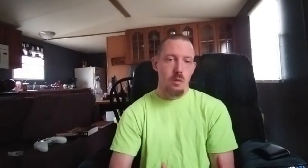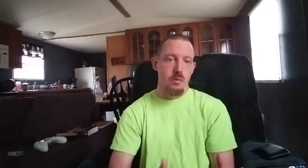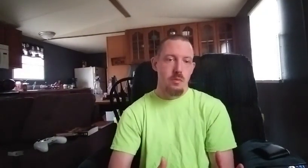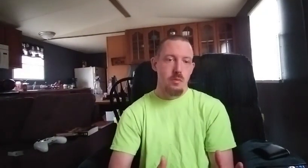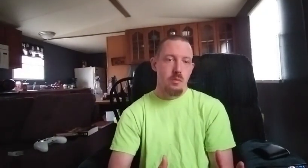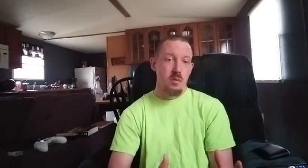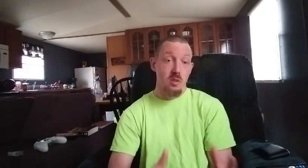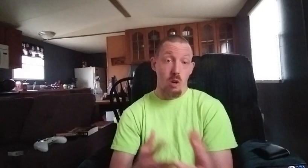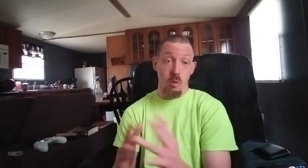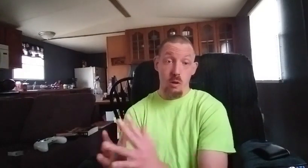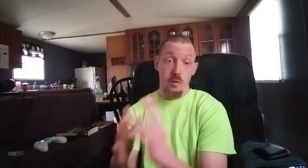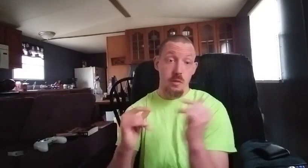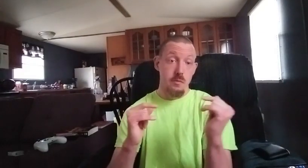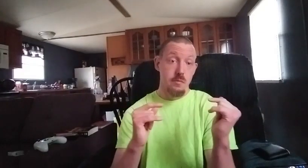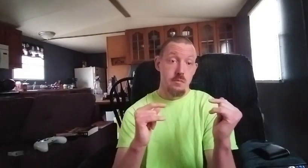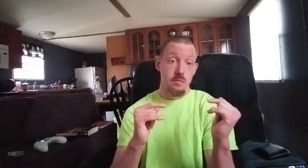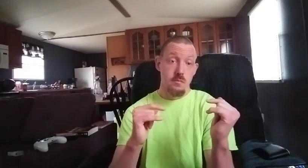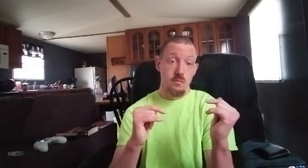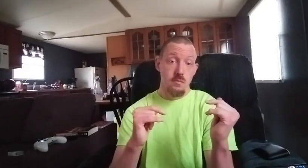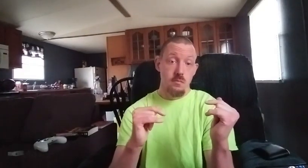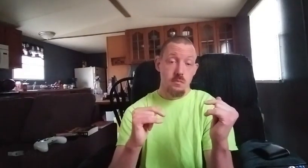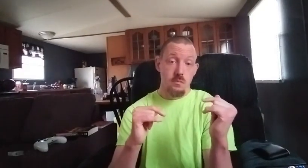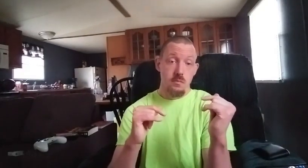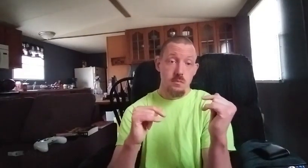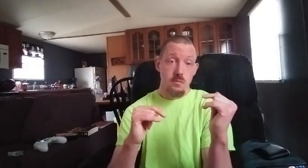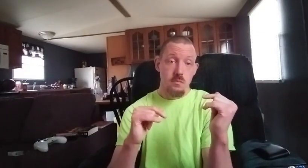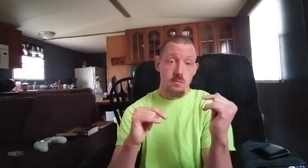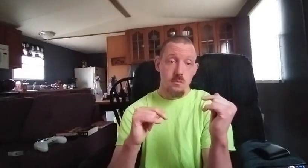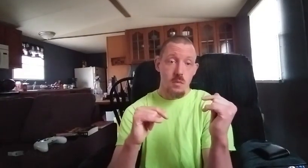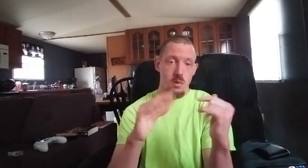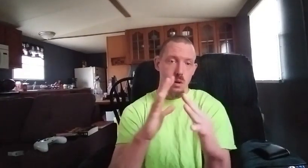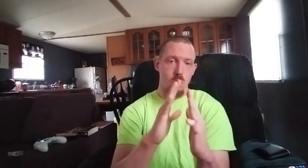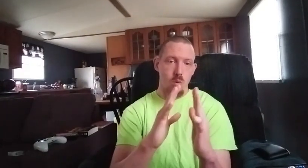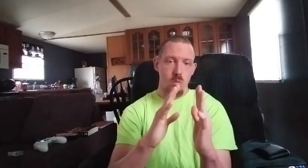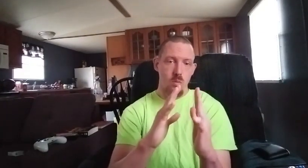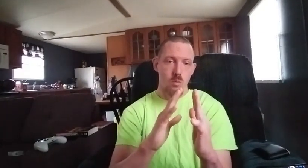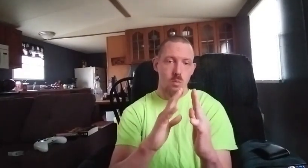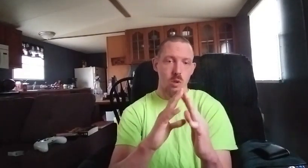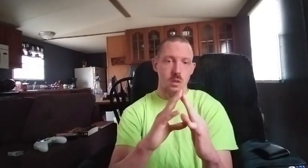that's called progressive so when